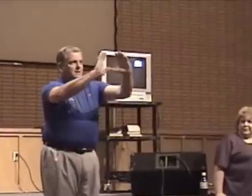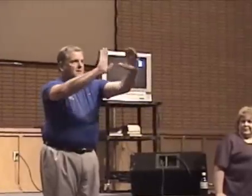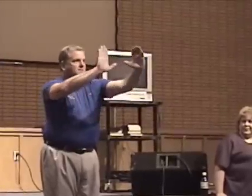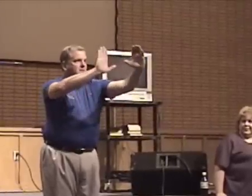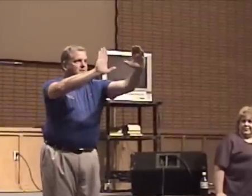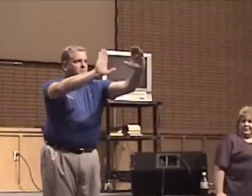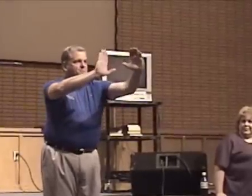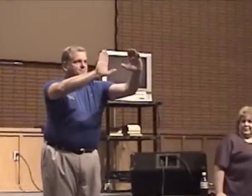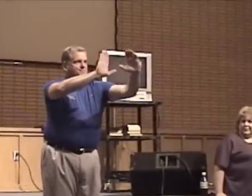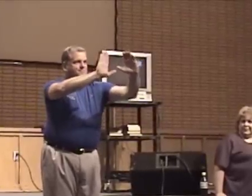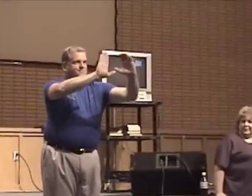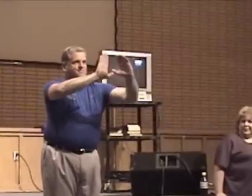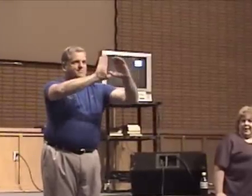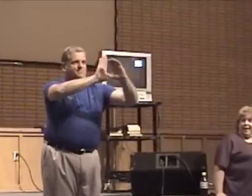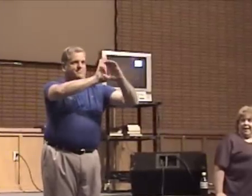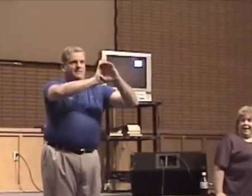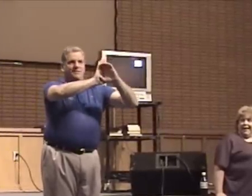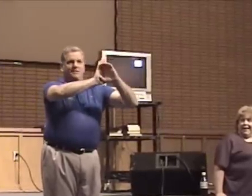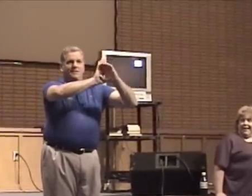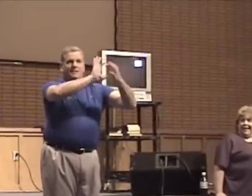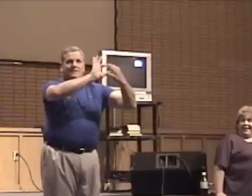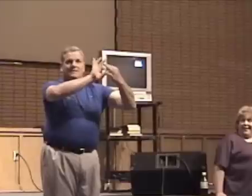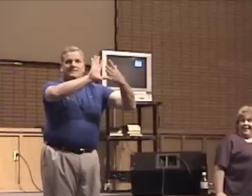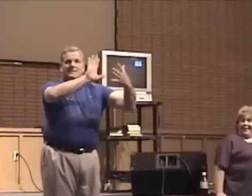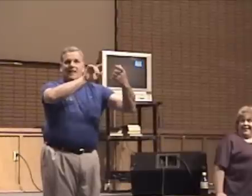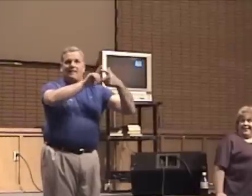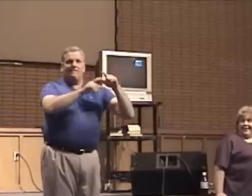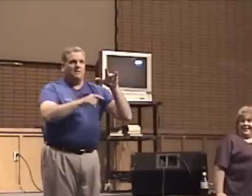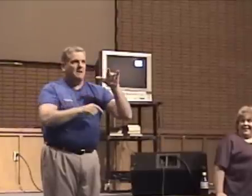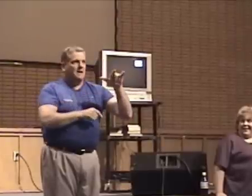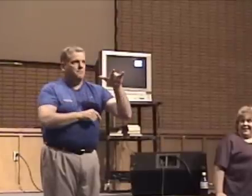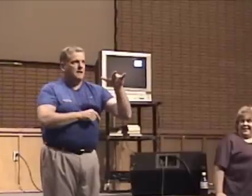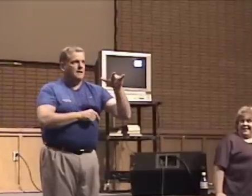disconnection from airplane.